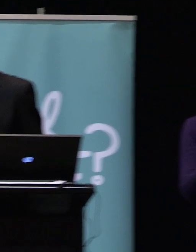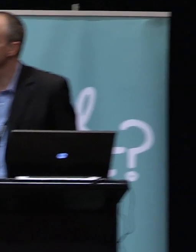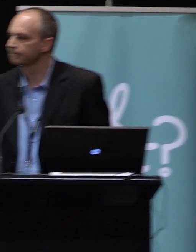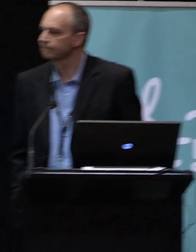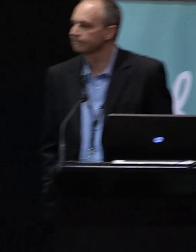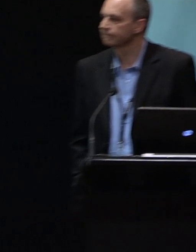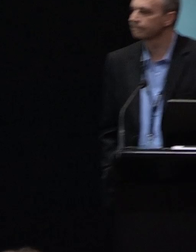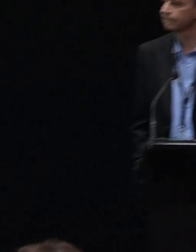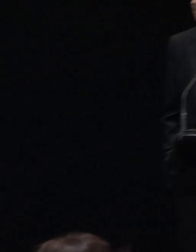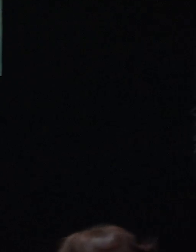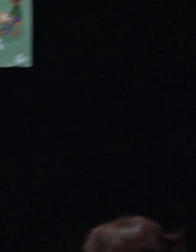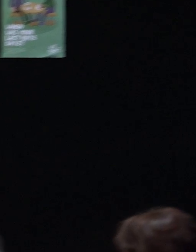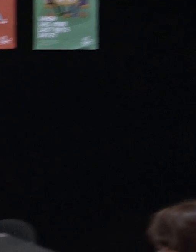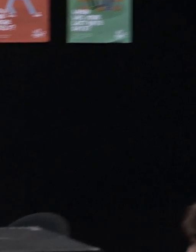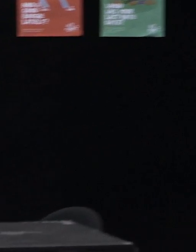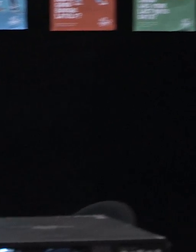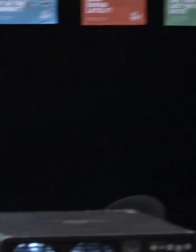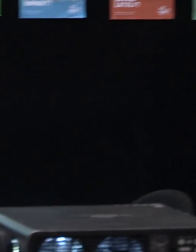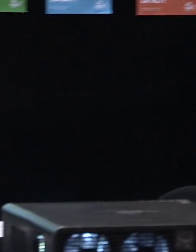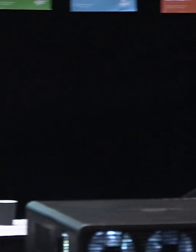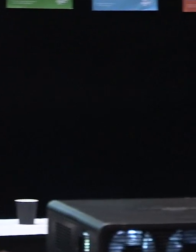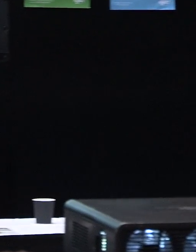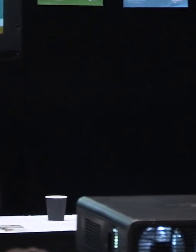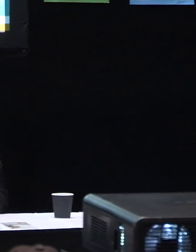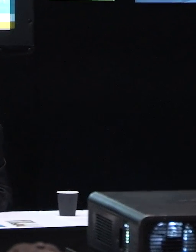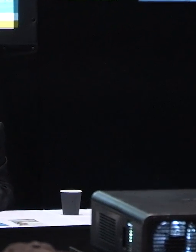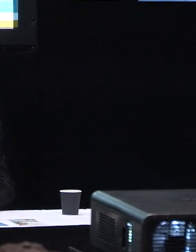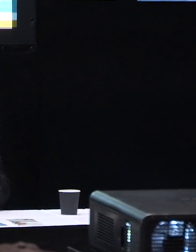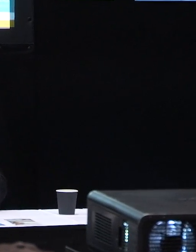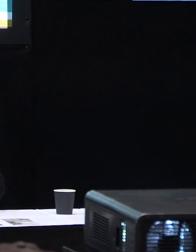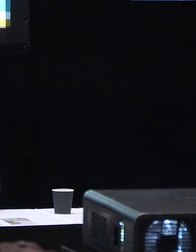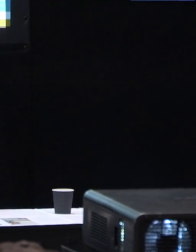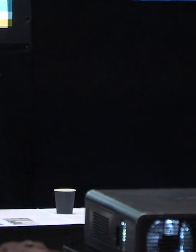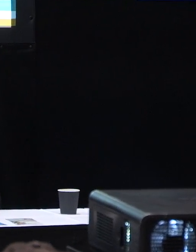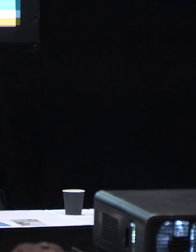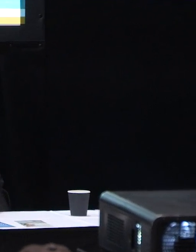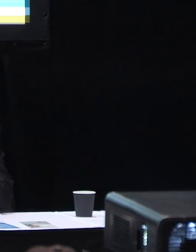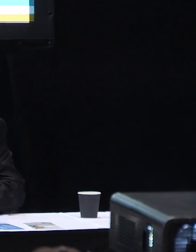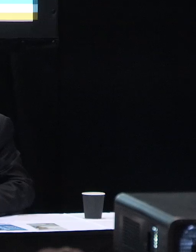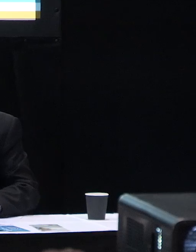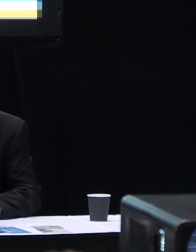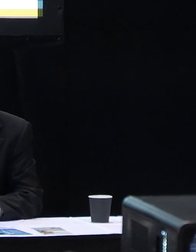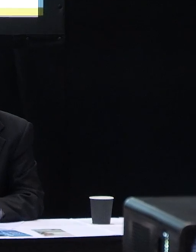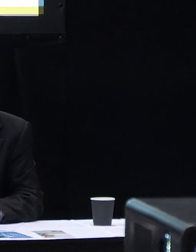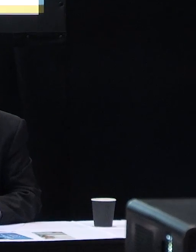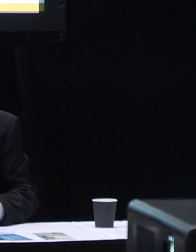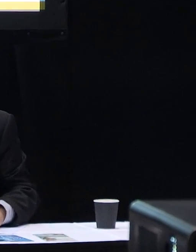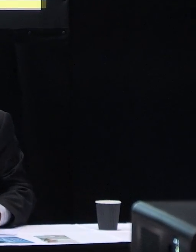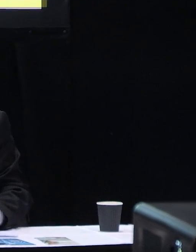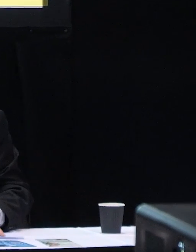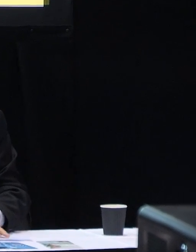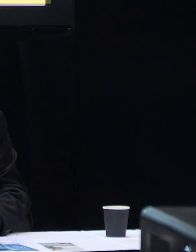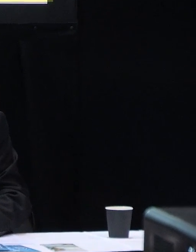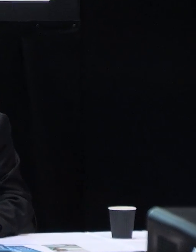separated and you're saying that the floor slab levels have changed. So your question